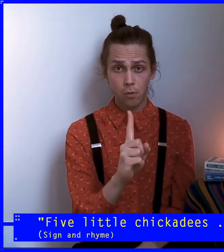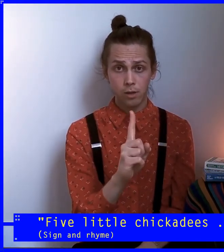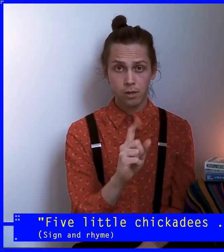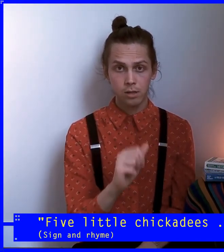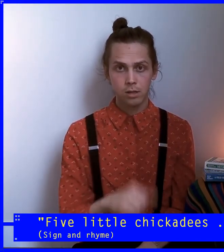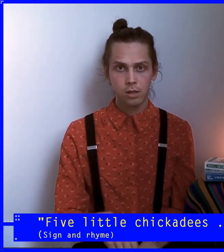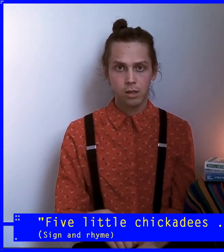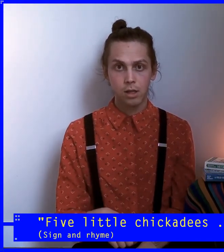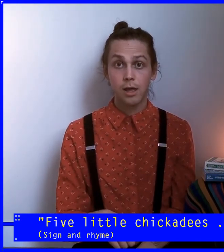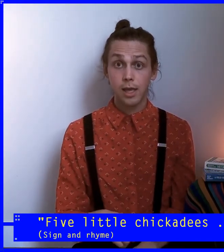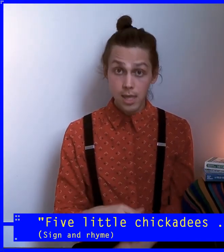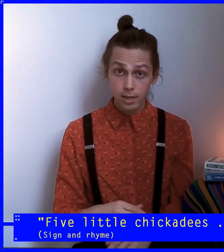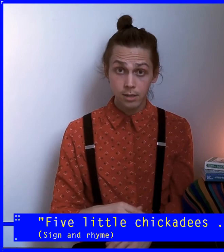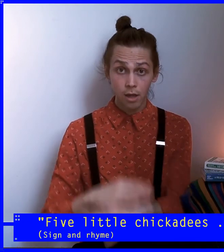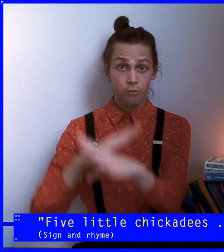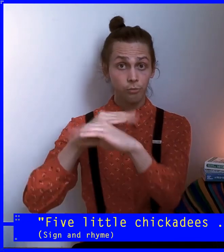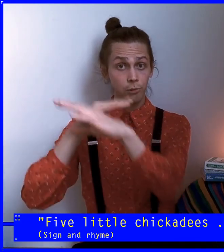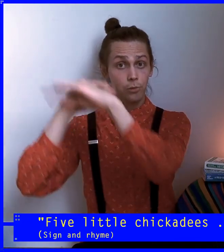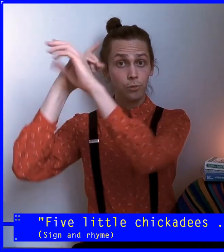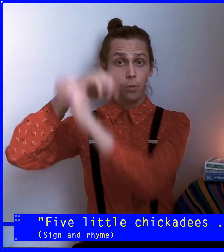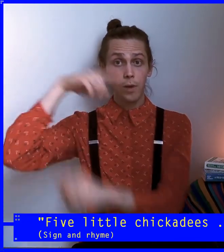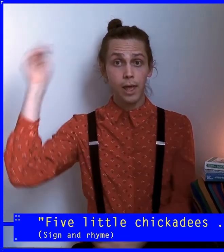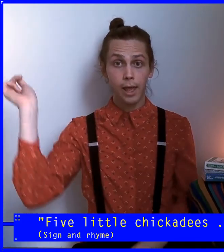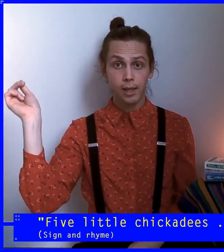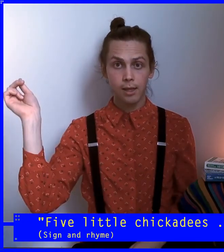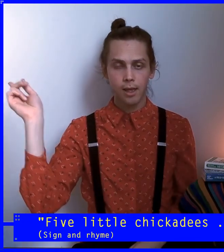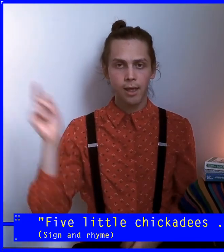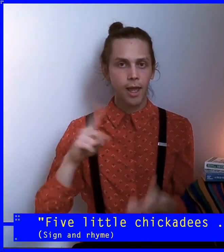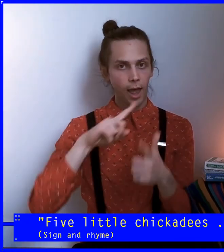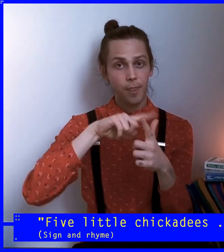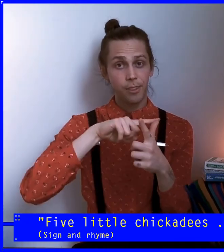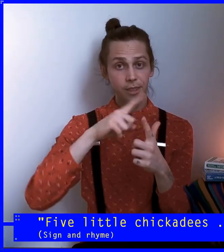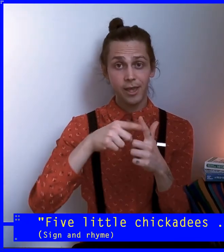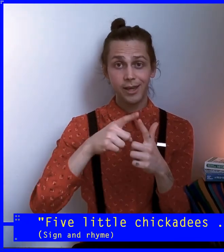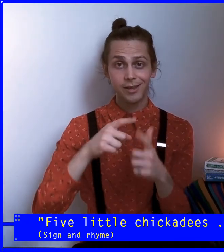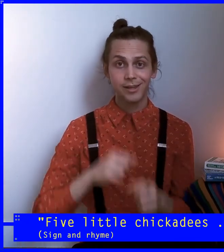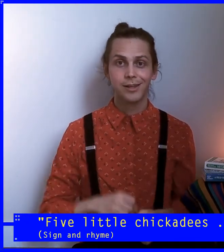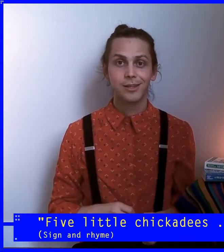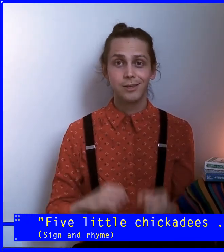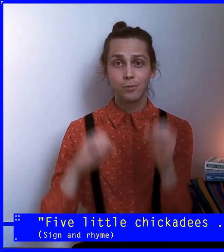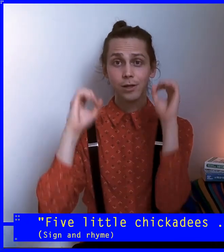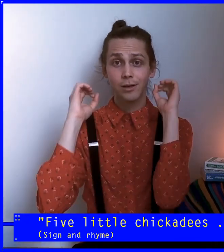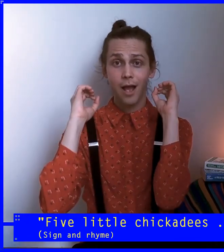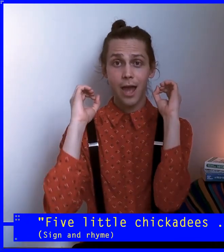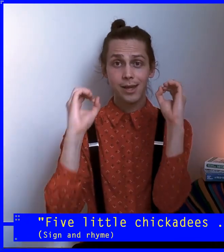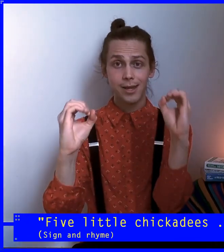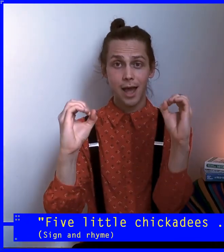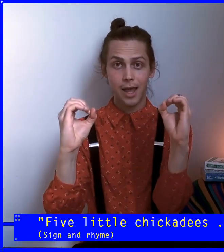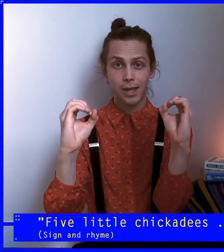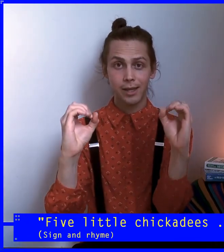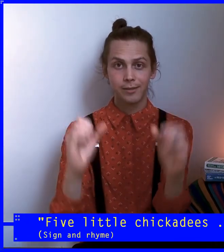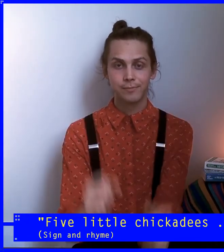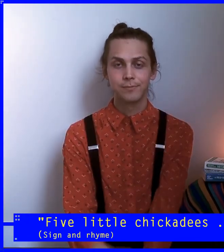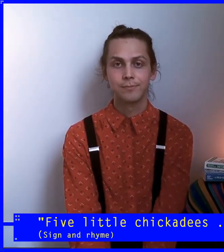One flew away. One flew then there were none. One flew you.